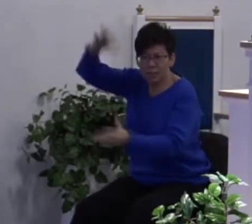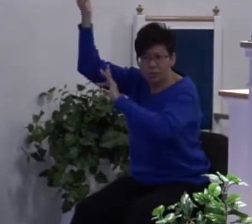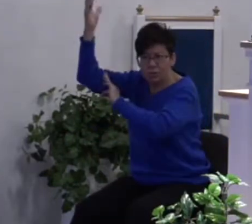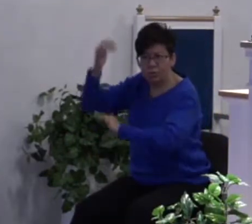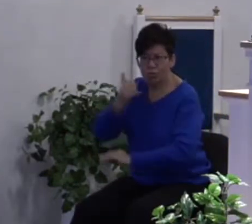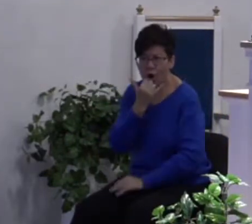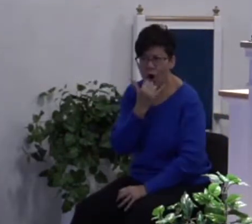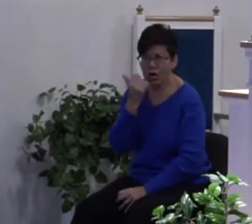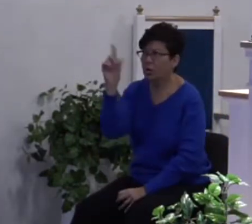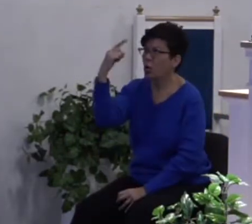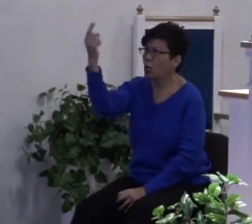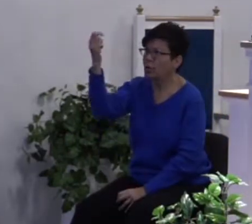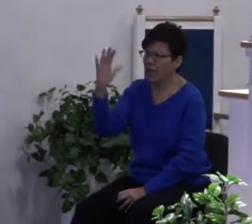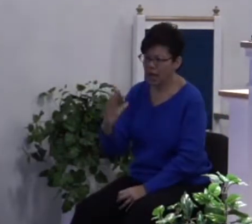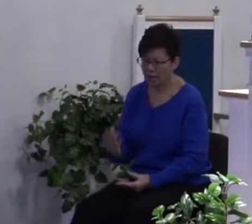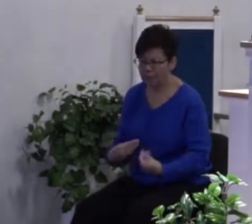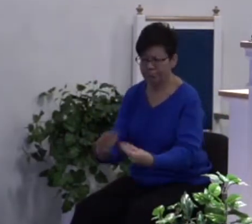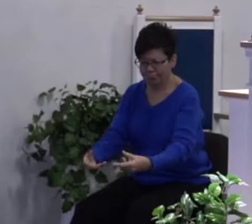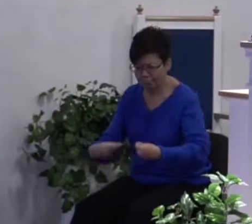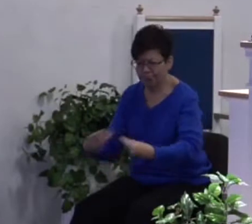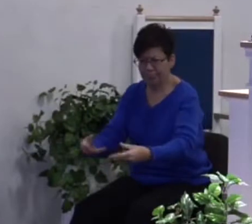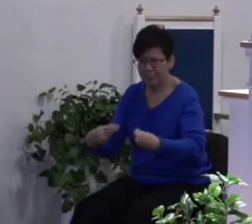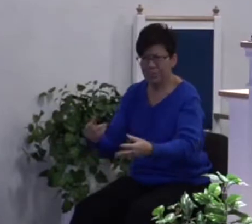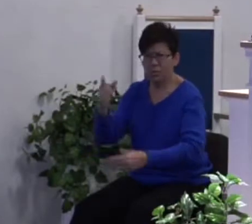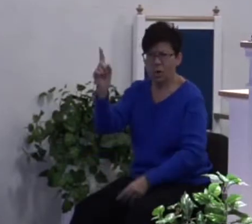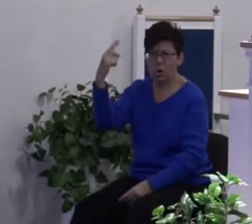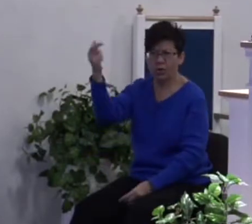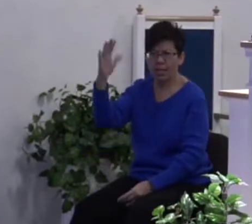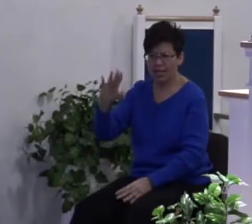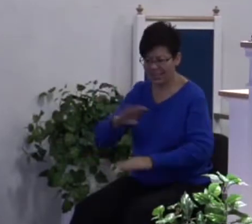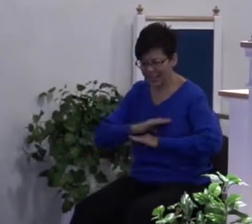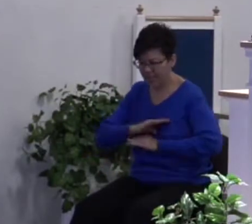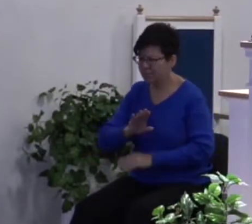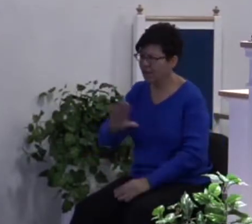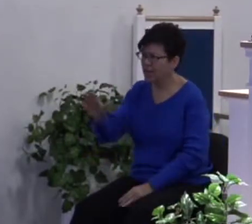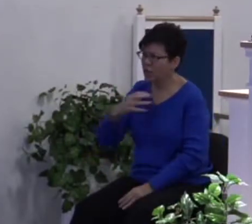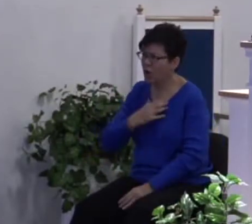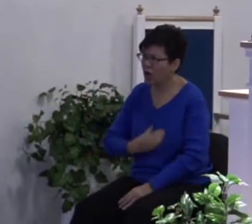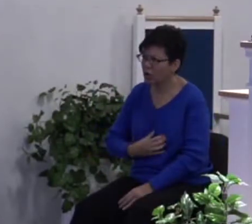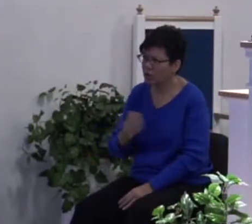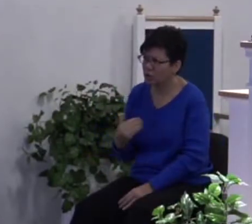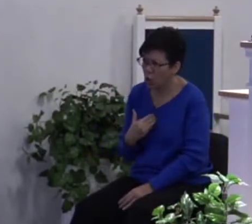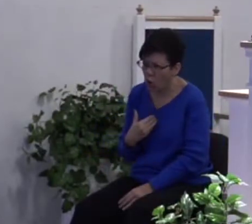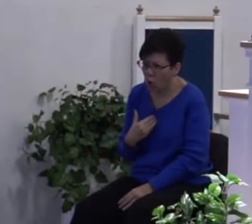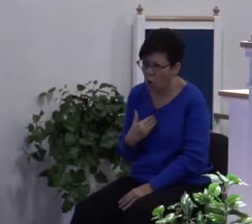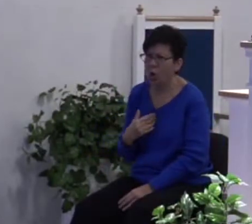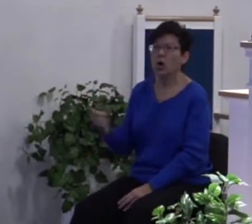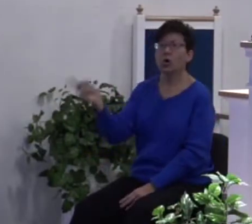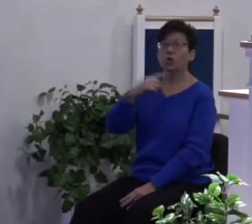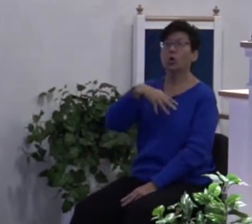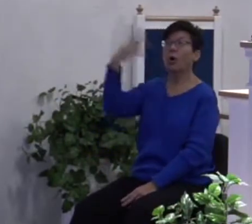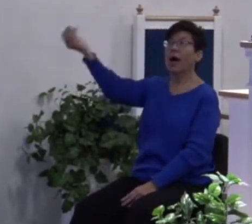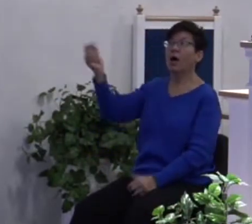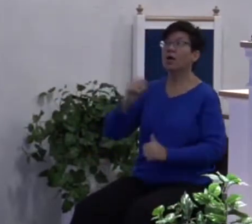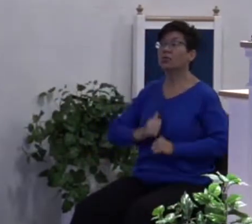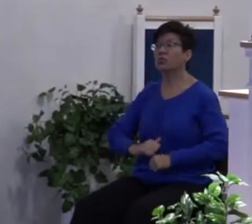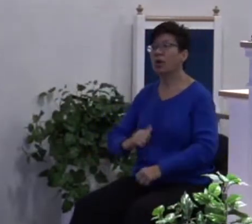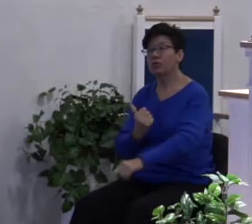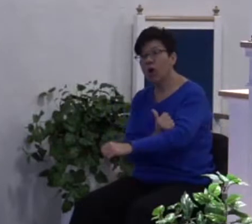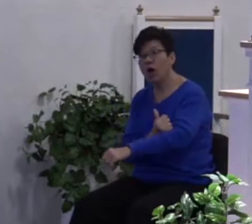God can do that. Only God can satisfy your hungry soul. You can go out and try drugs but when you get